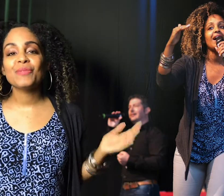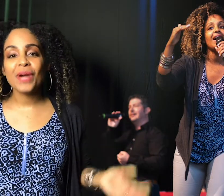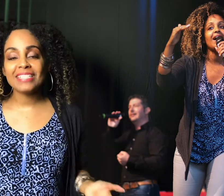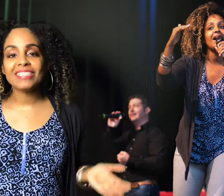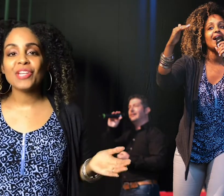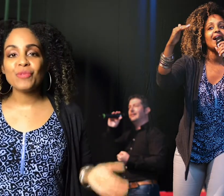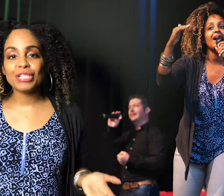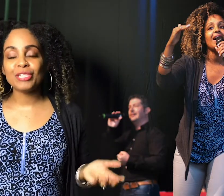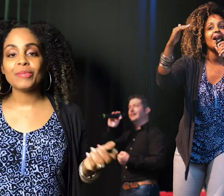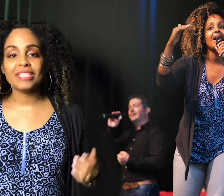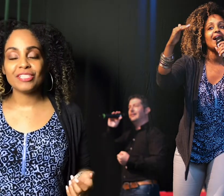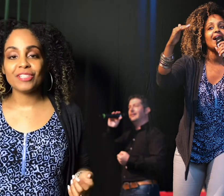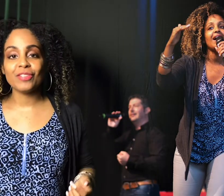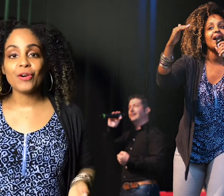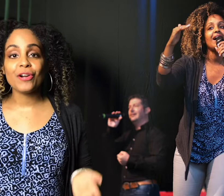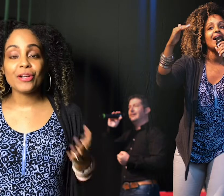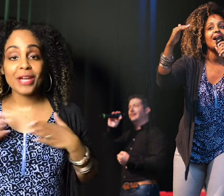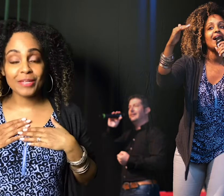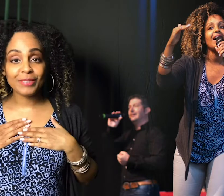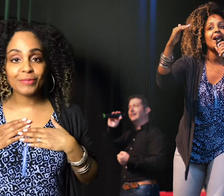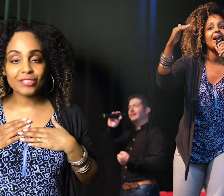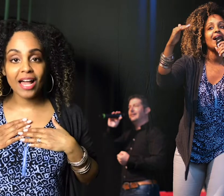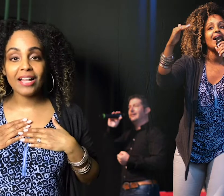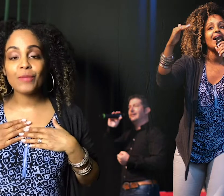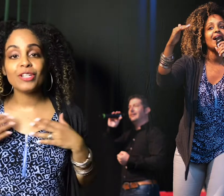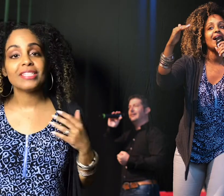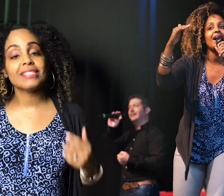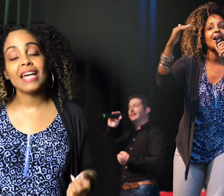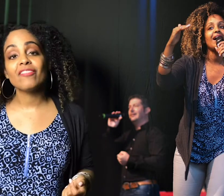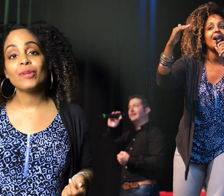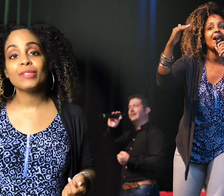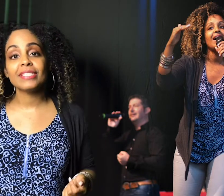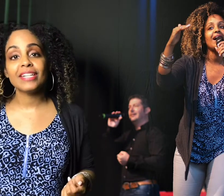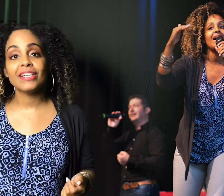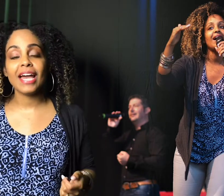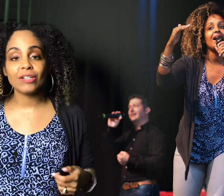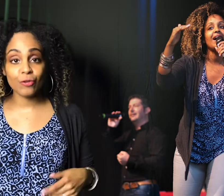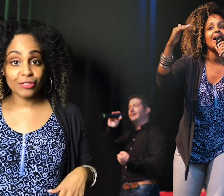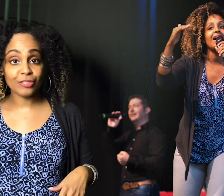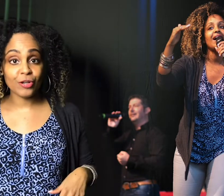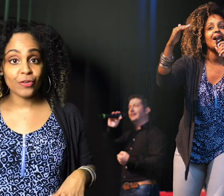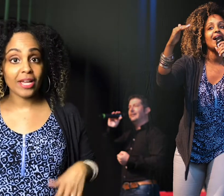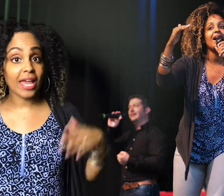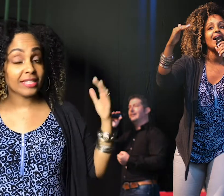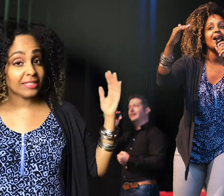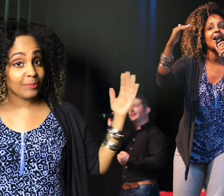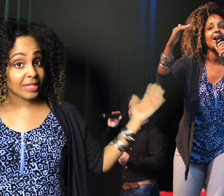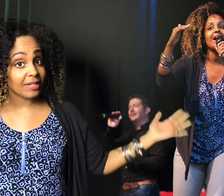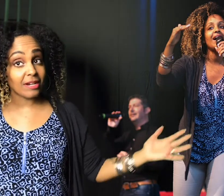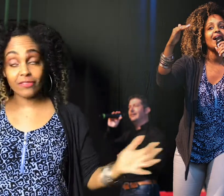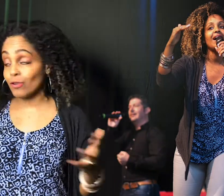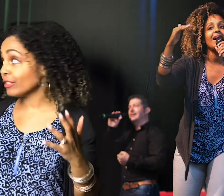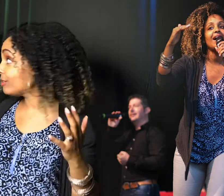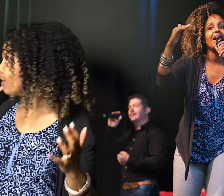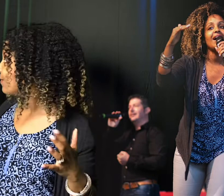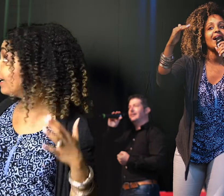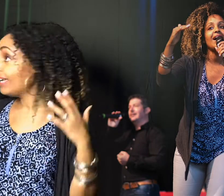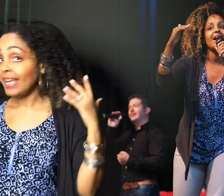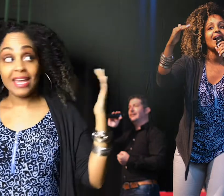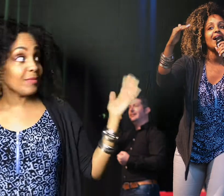Wednesday worship edition of The Corner. My name is Michelle. I'm one of the staff members here at Cornerstone. And speaking of Cornerstone, anybody